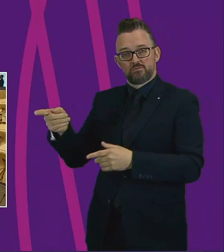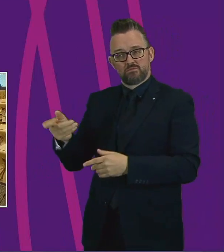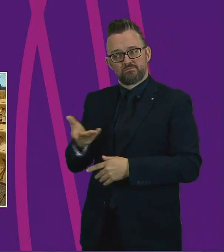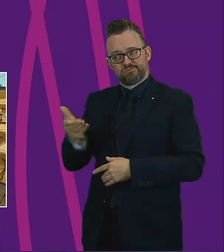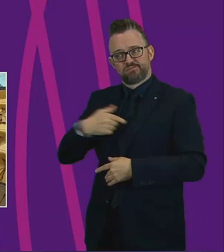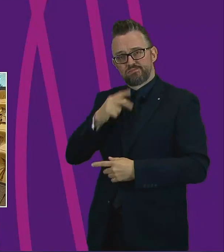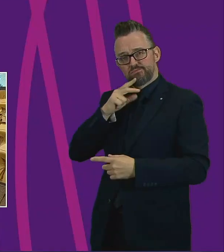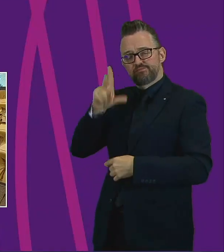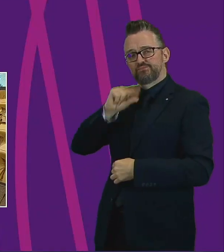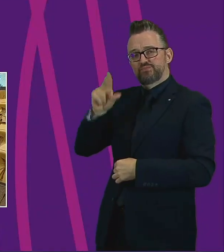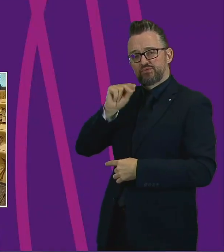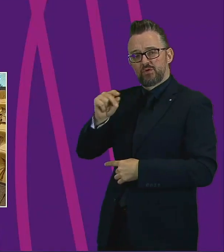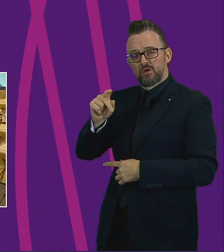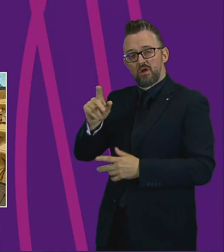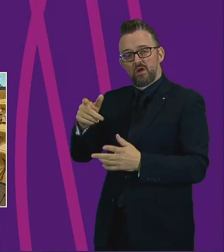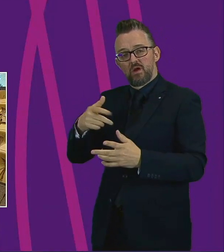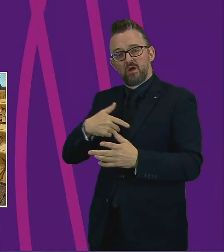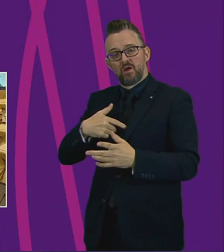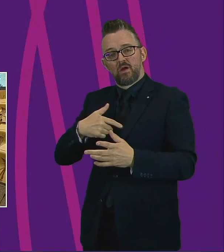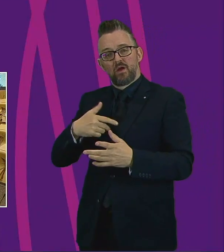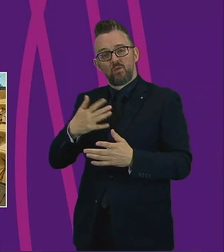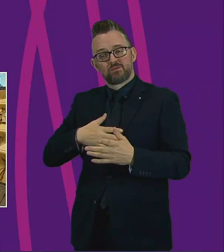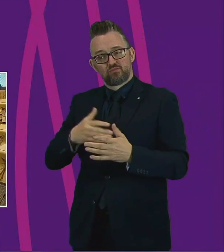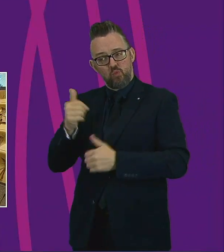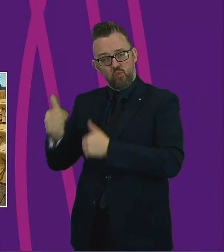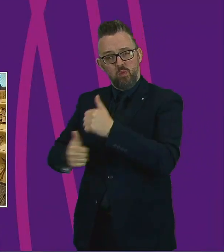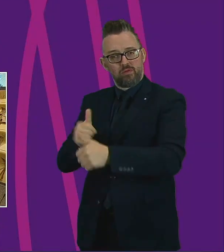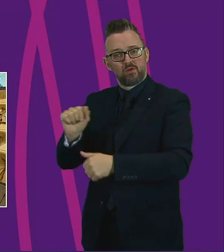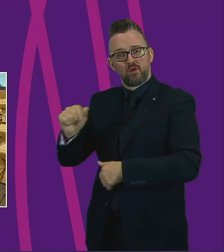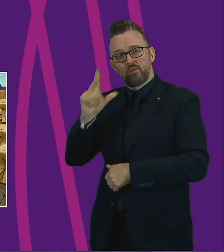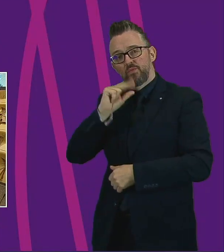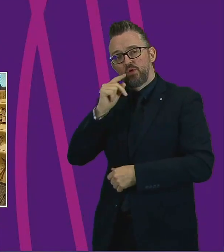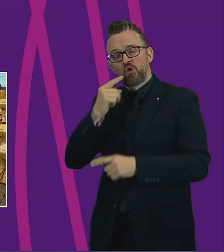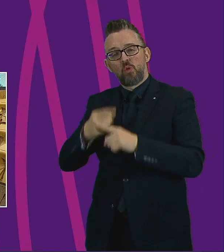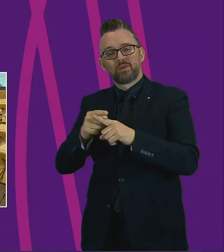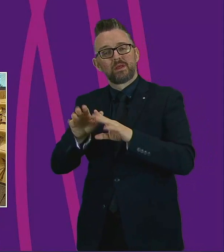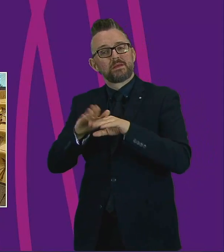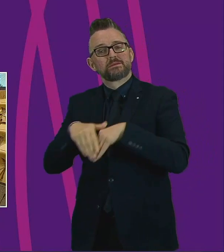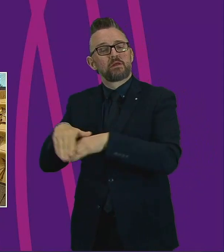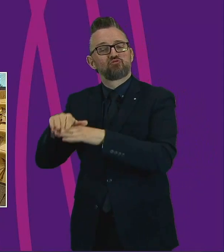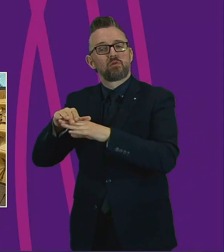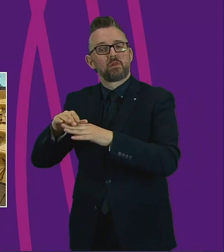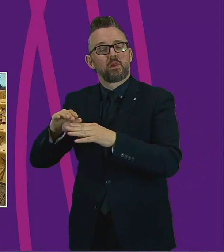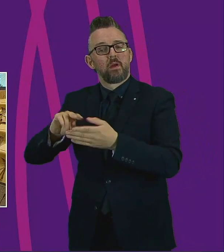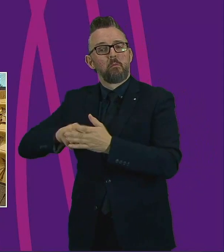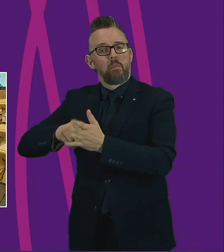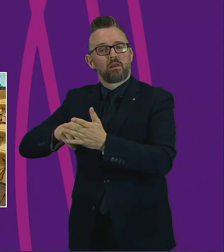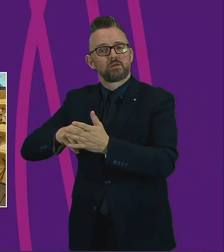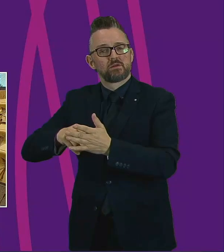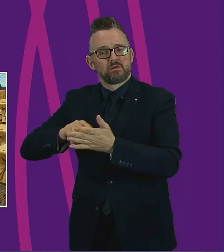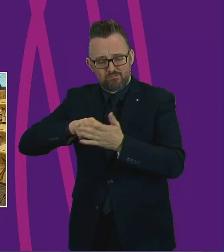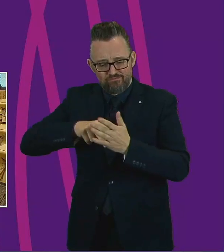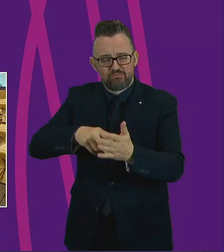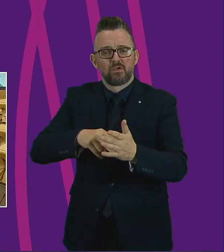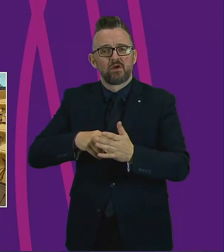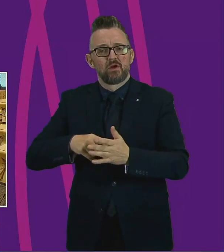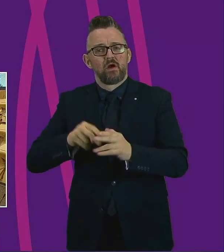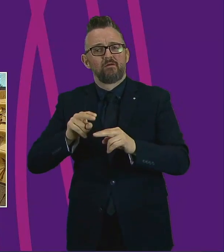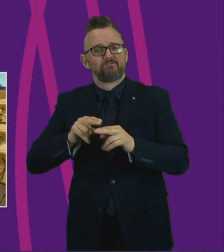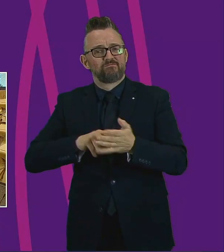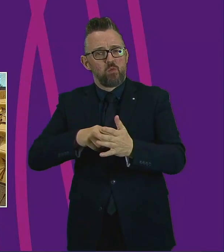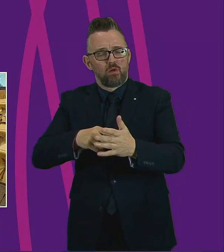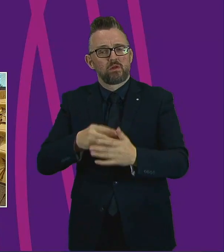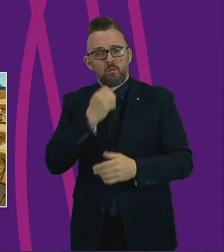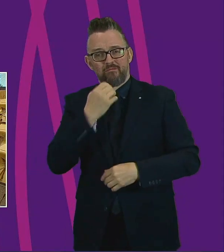and first of all can I compliment him in his comments about National Planning Framework 4 and I think we also need to look at